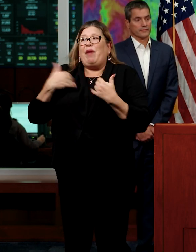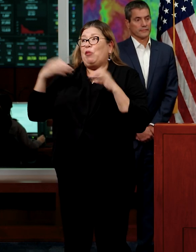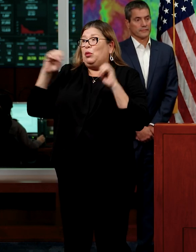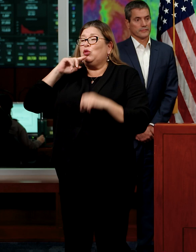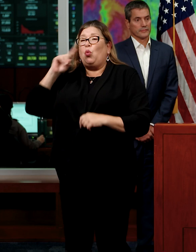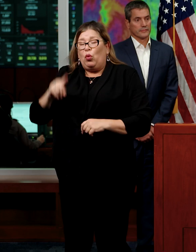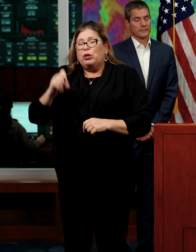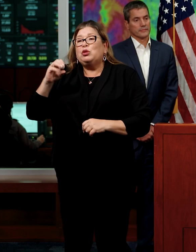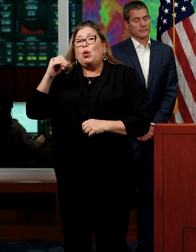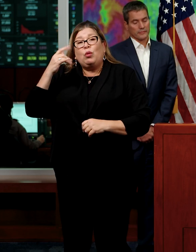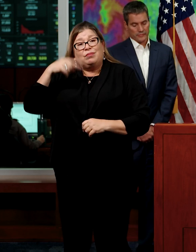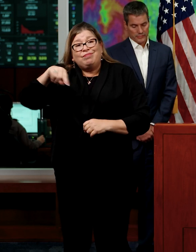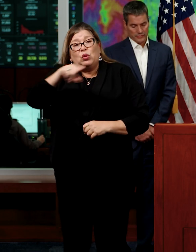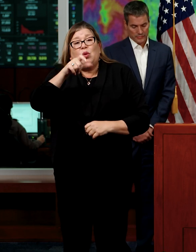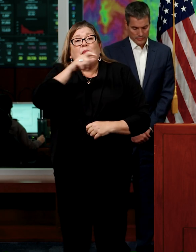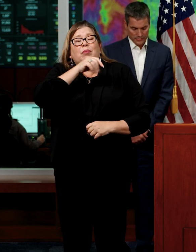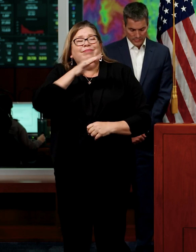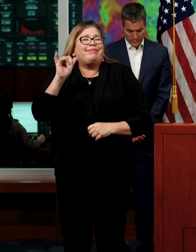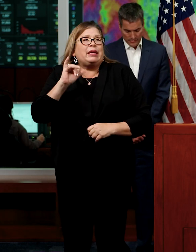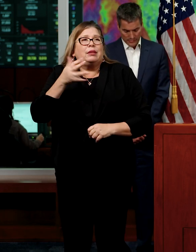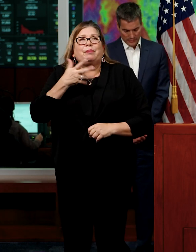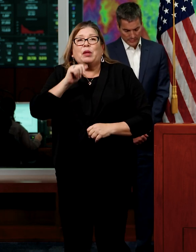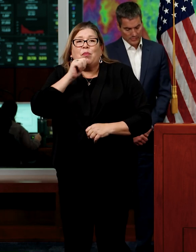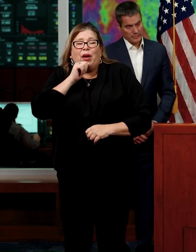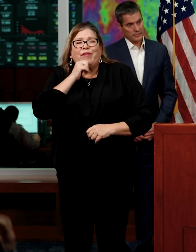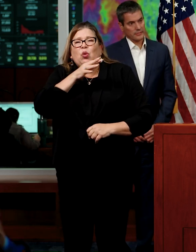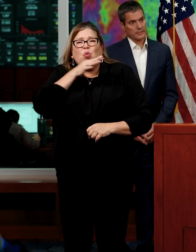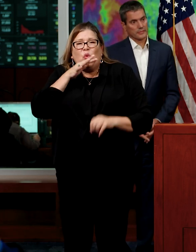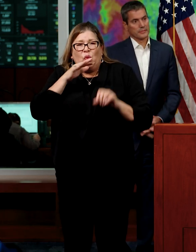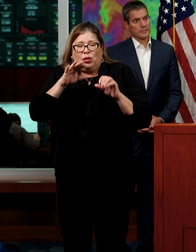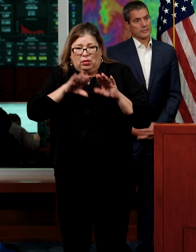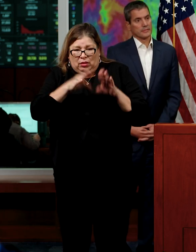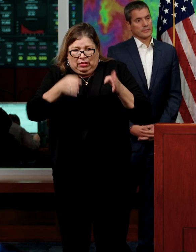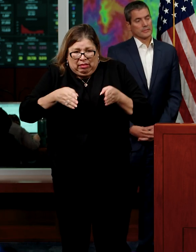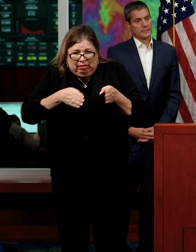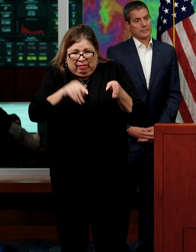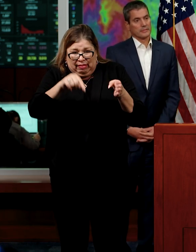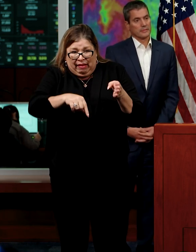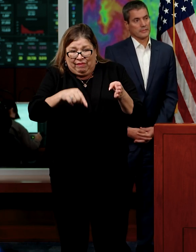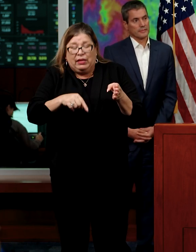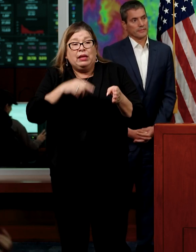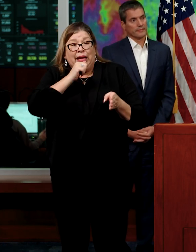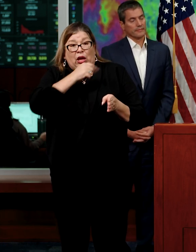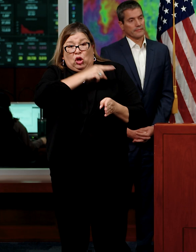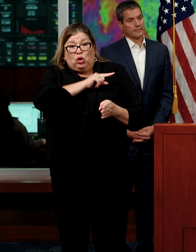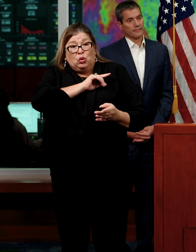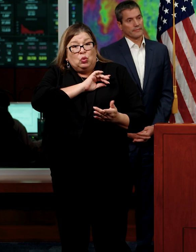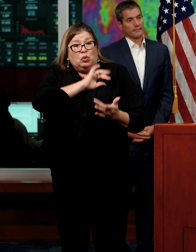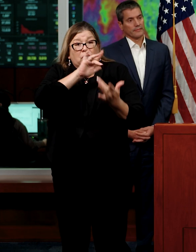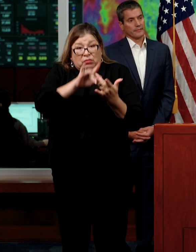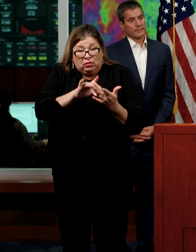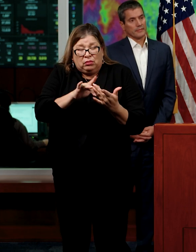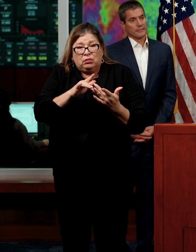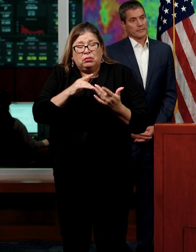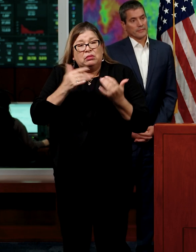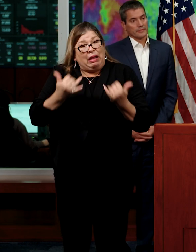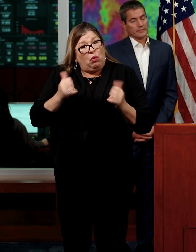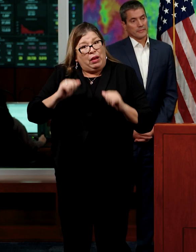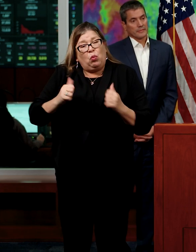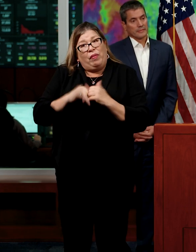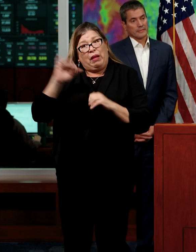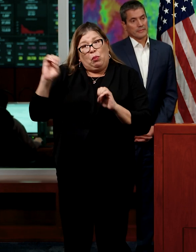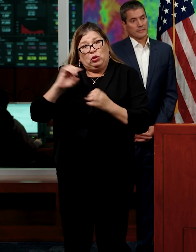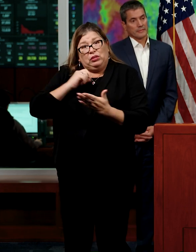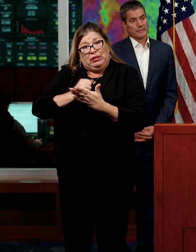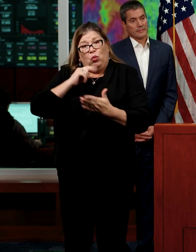spots that are more rural levees if there is an issue and that owner or person hasn't reached out for help? Typically,